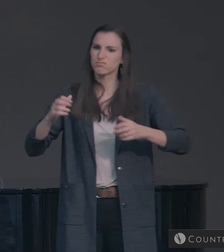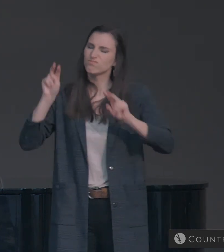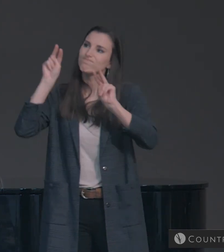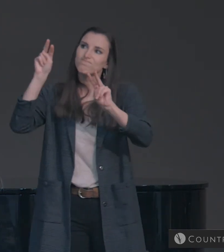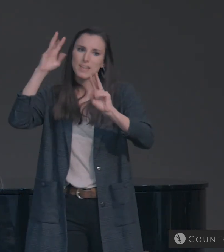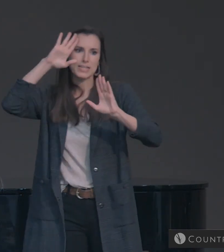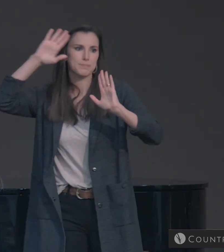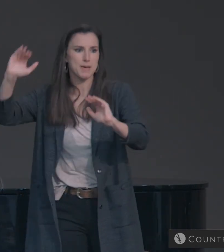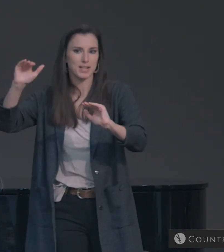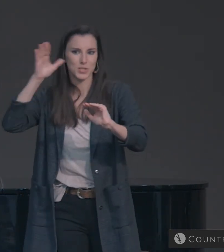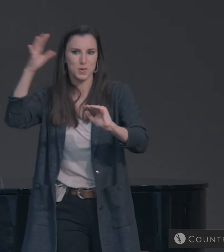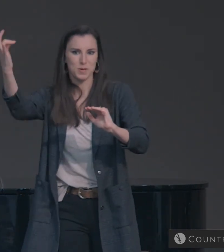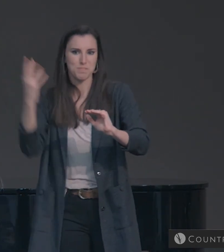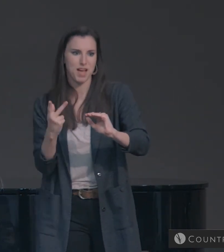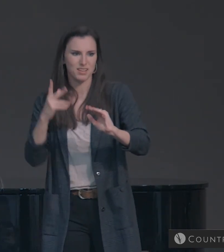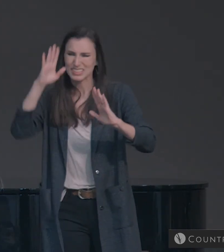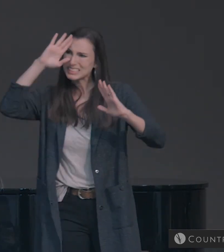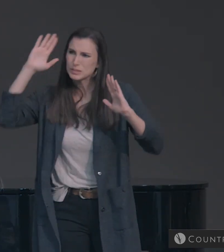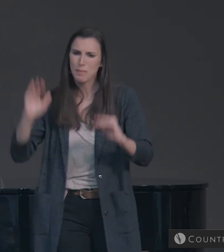Expect him.